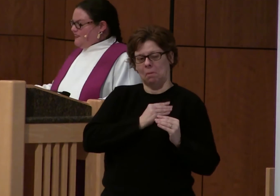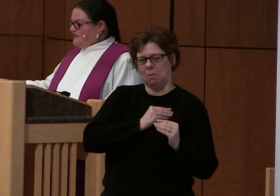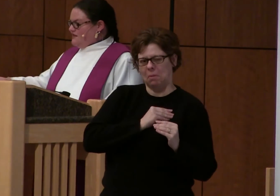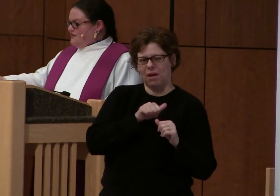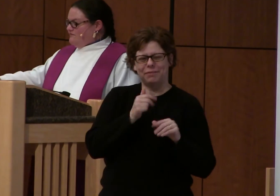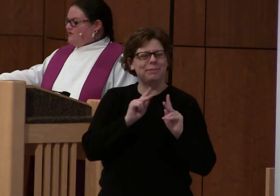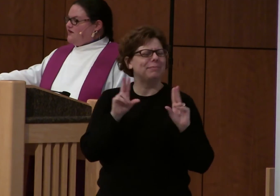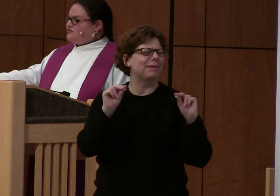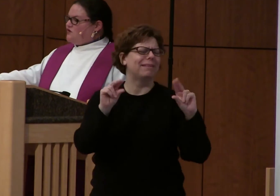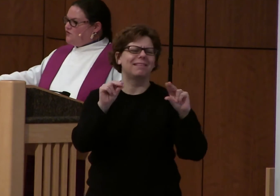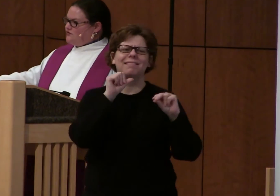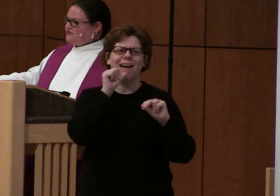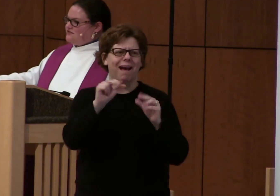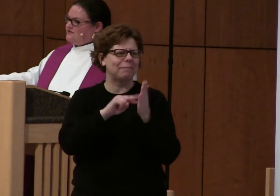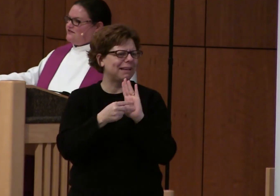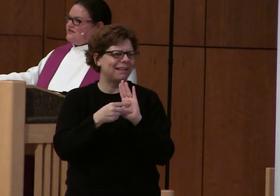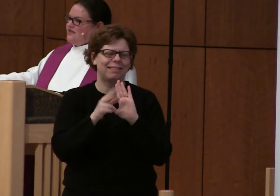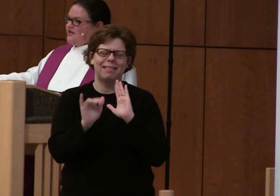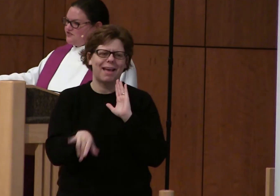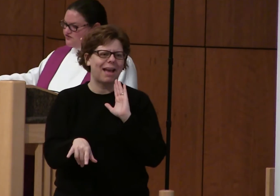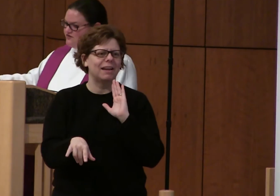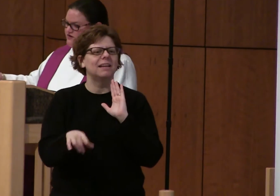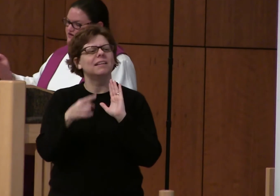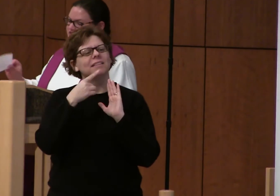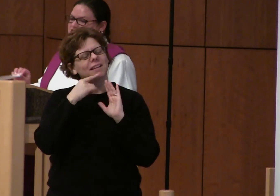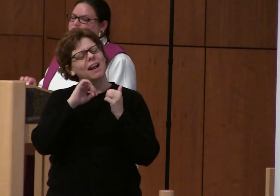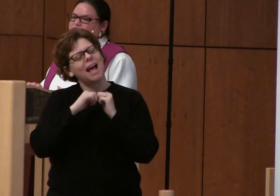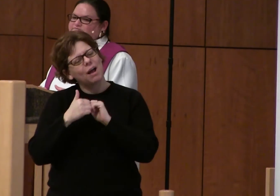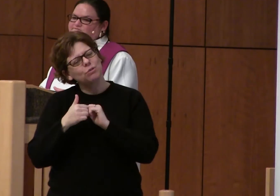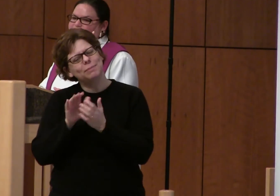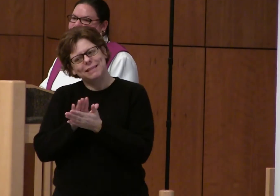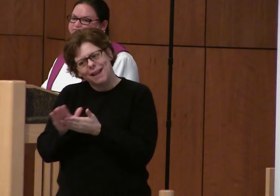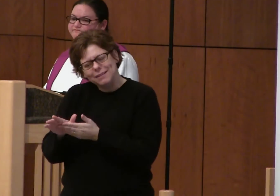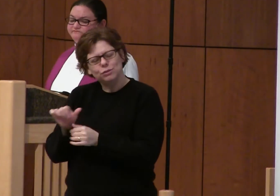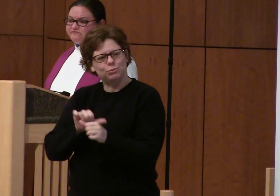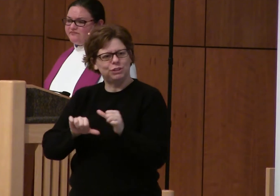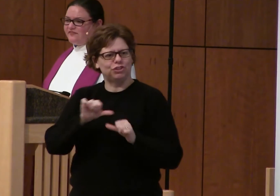another. But we are told how to treat one another.